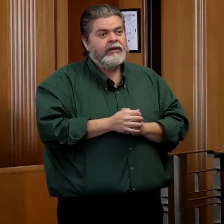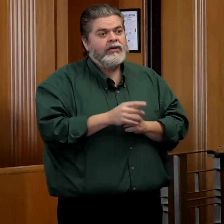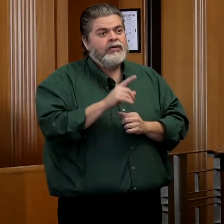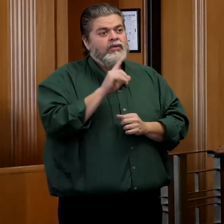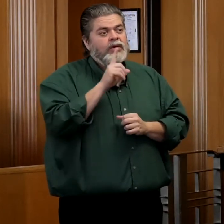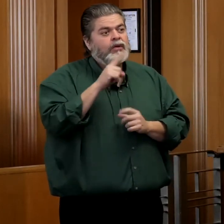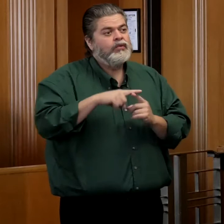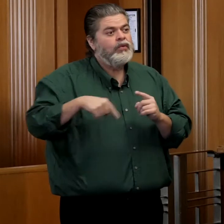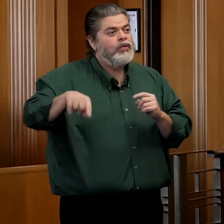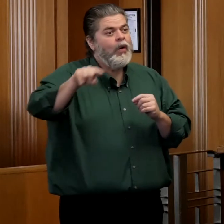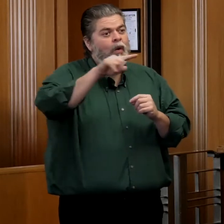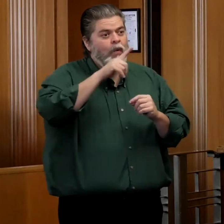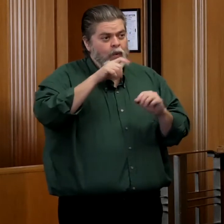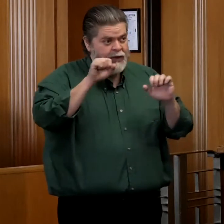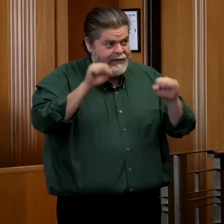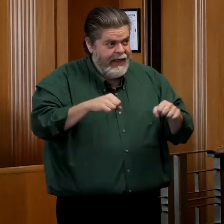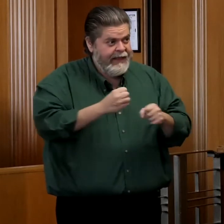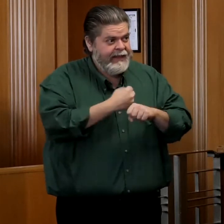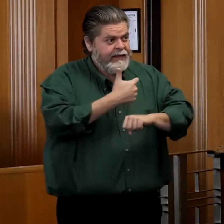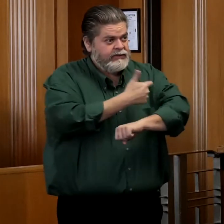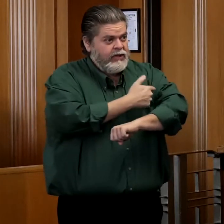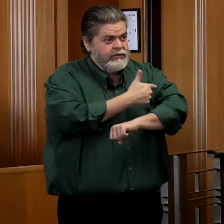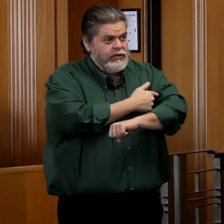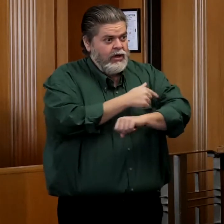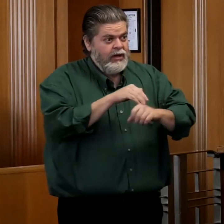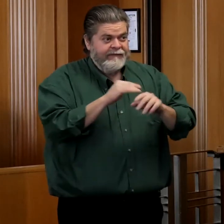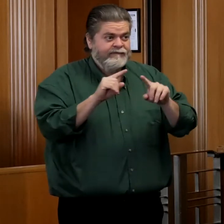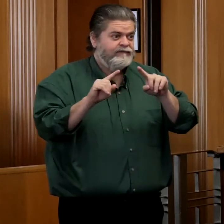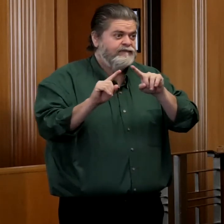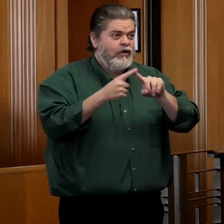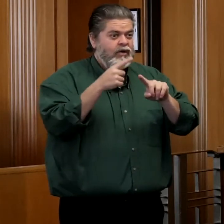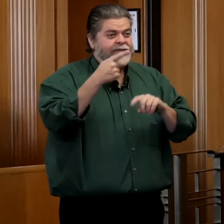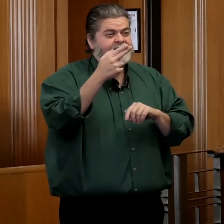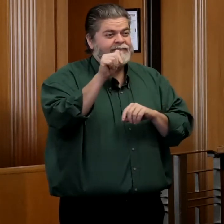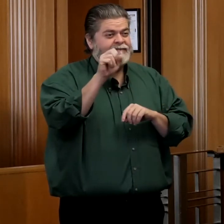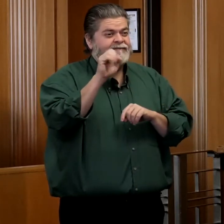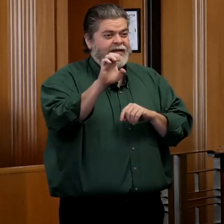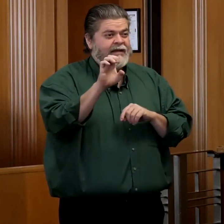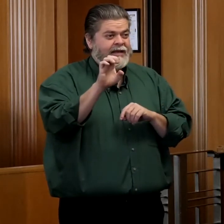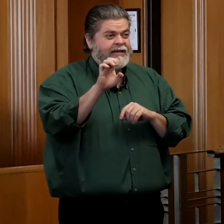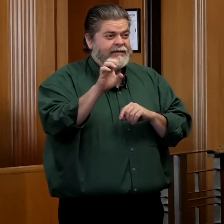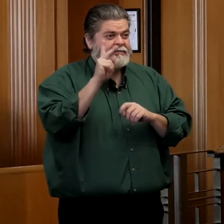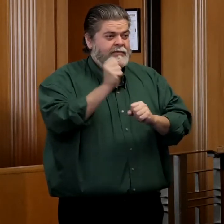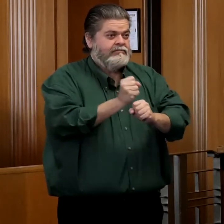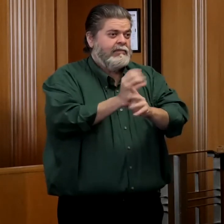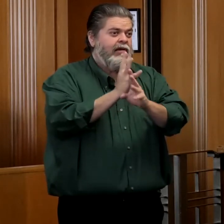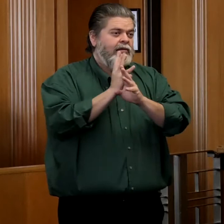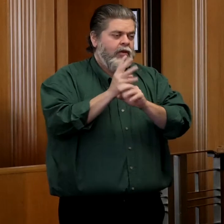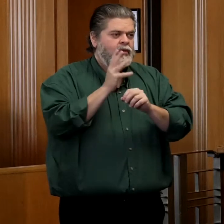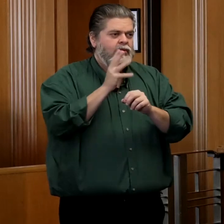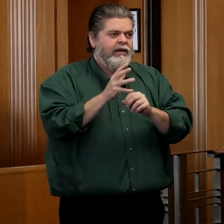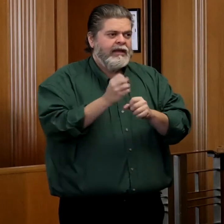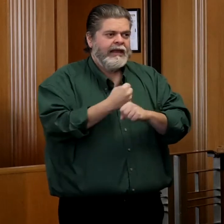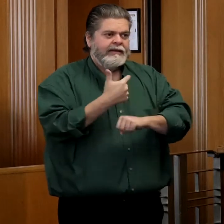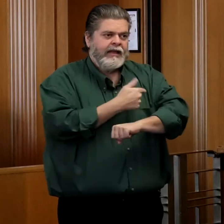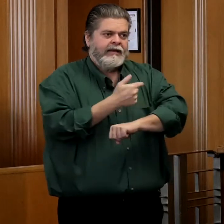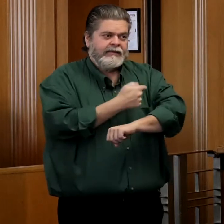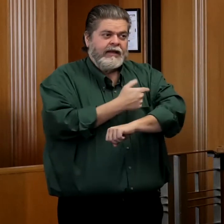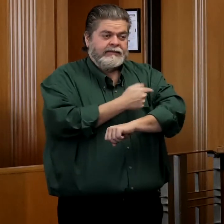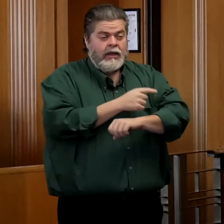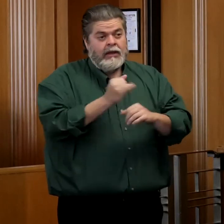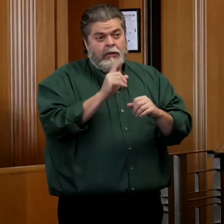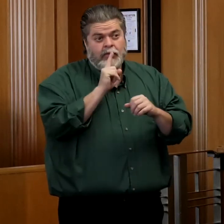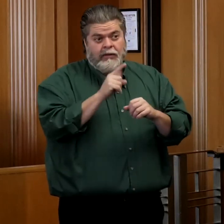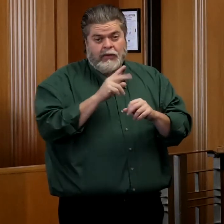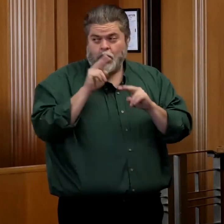to those that are able to get them in that very, very first round of vaccine delivery. And so really start